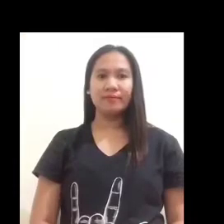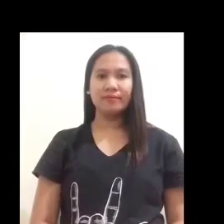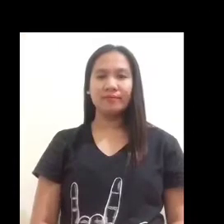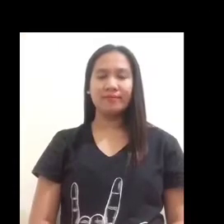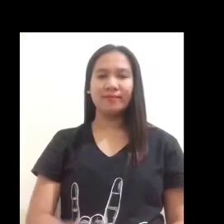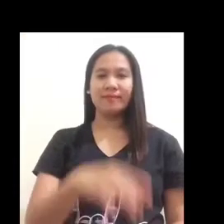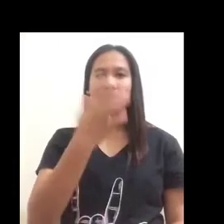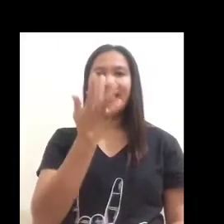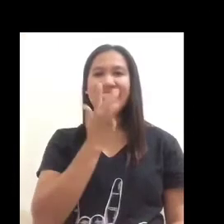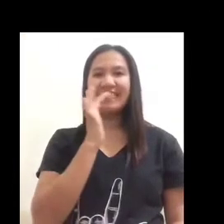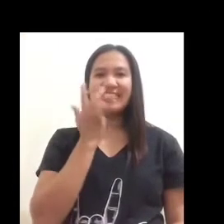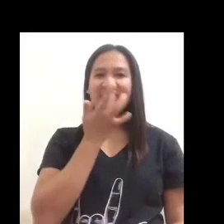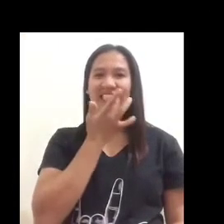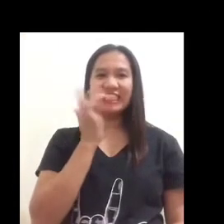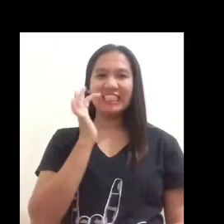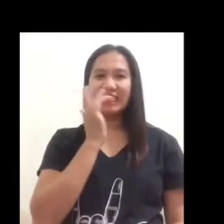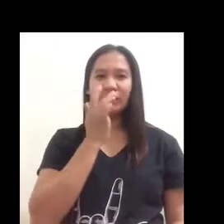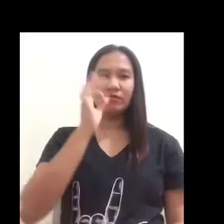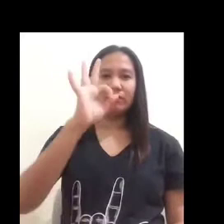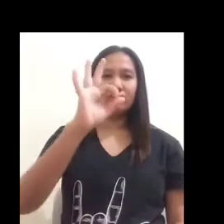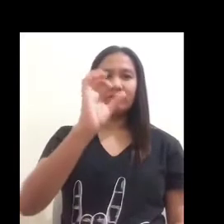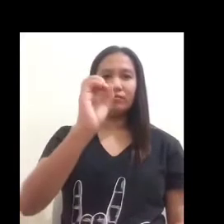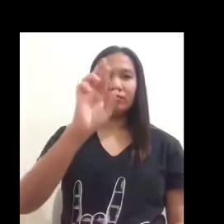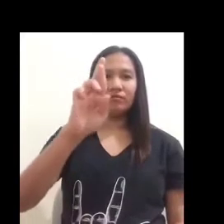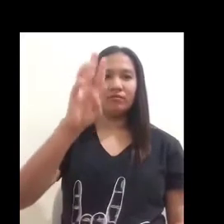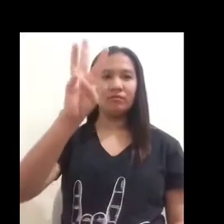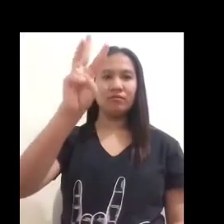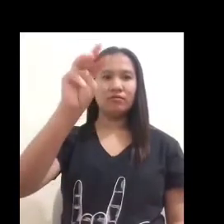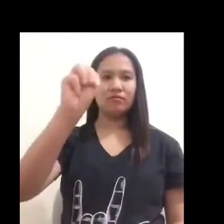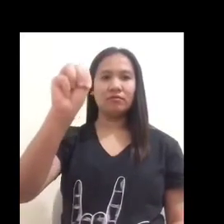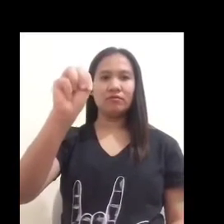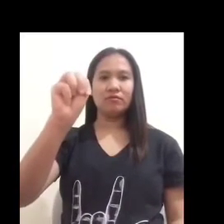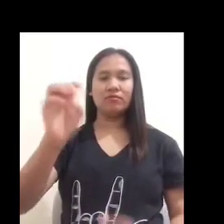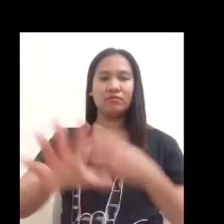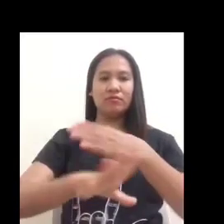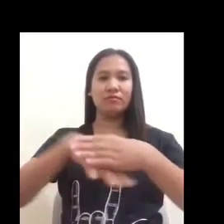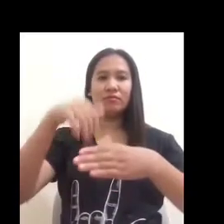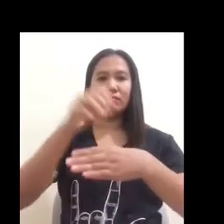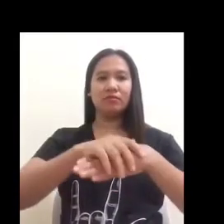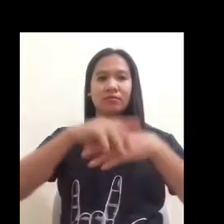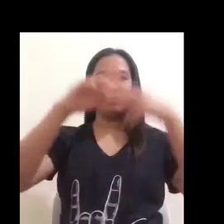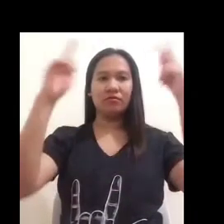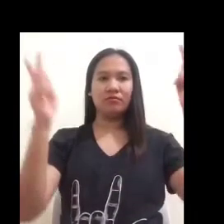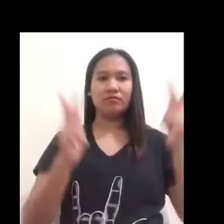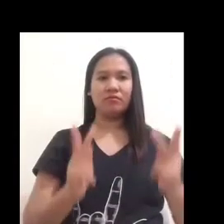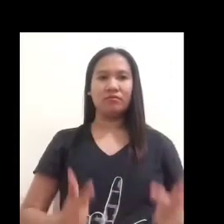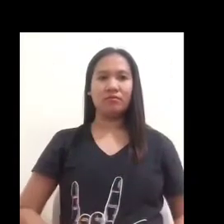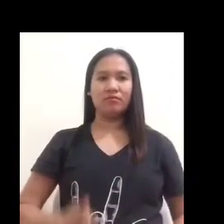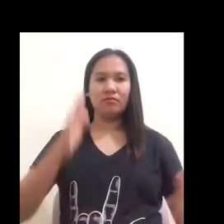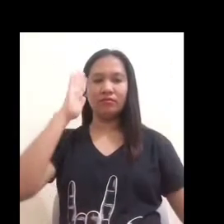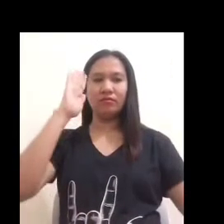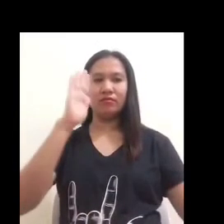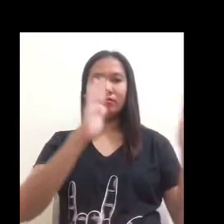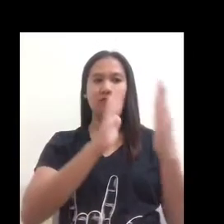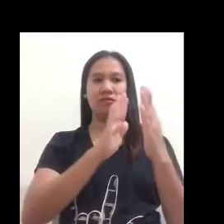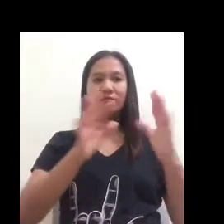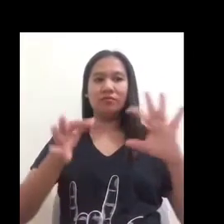the last physical property is the crystal form external features of a mineral